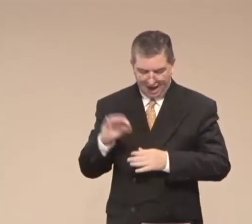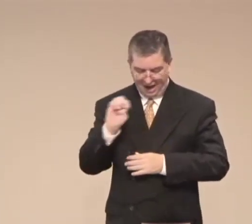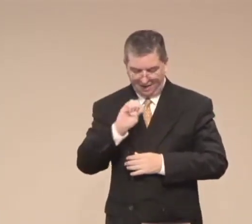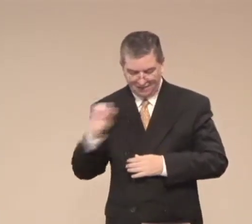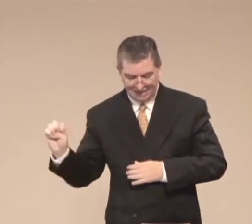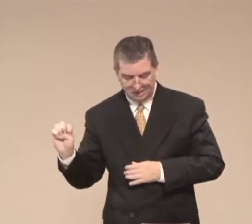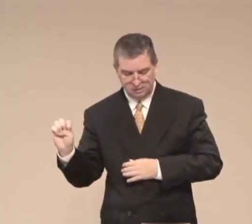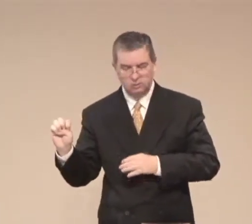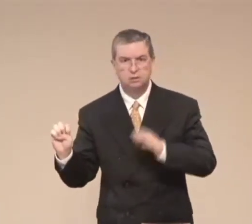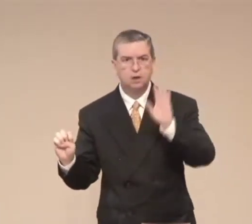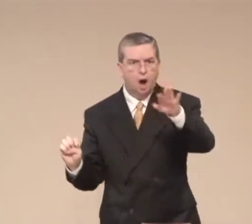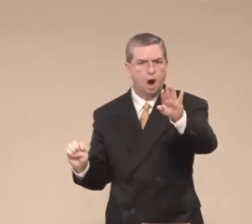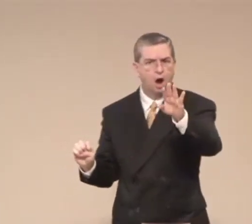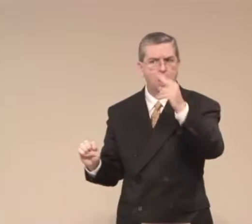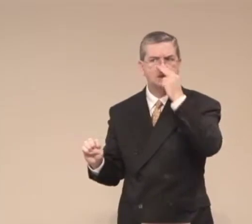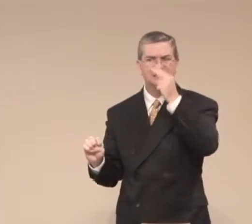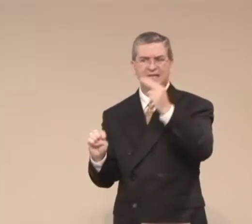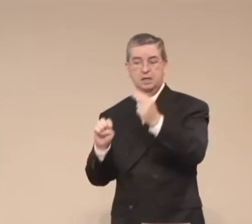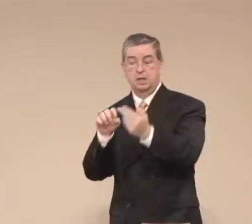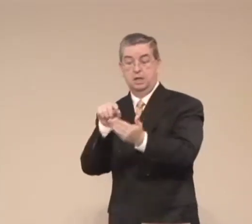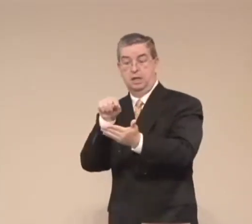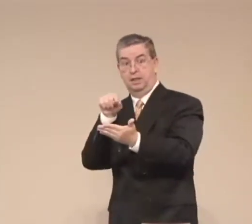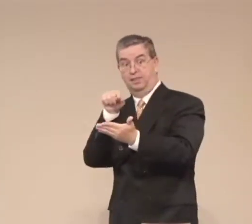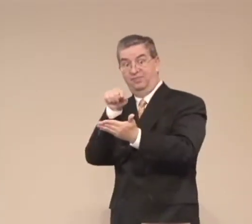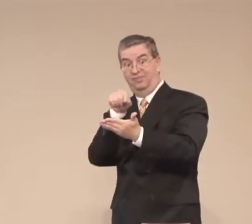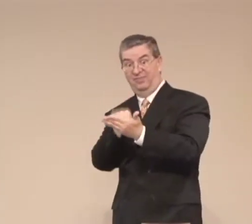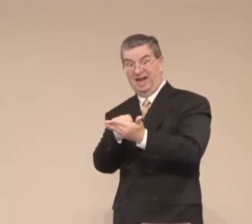this man was the greatest of all the men of the East.